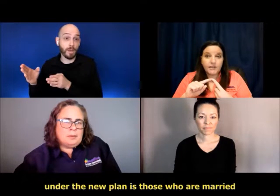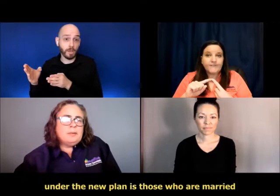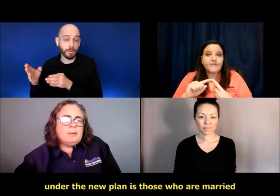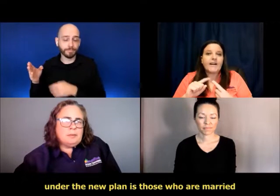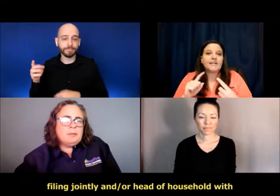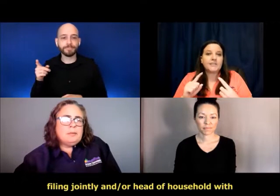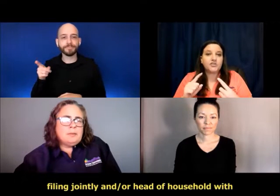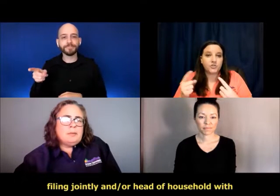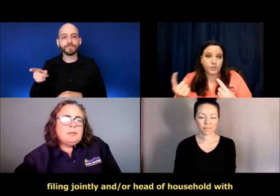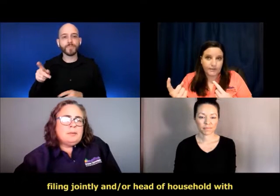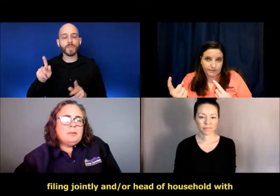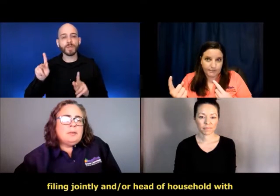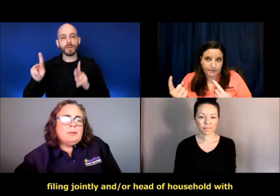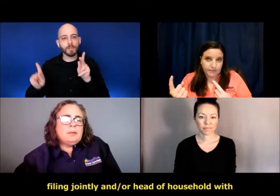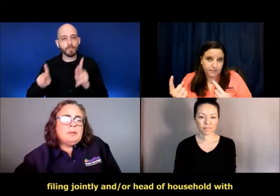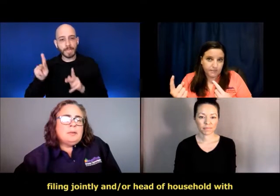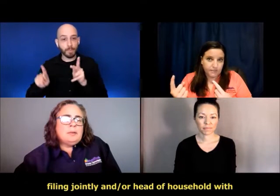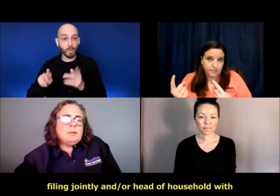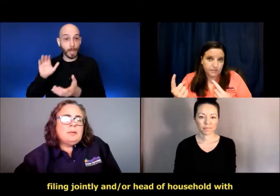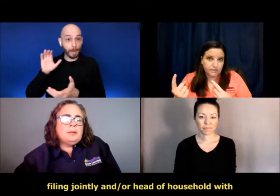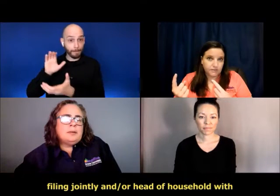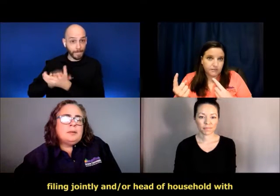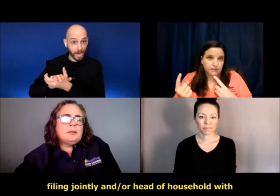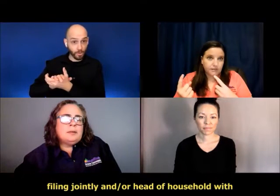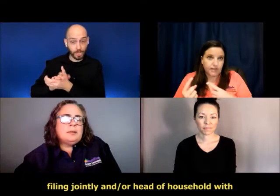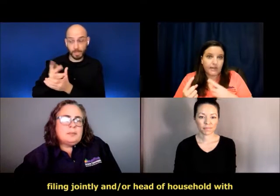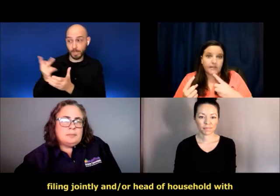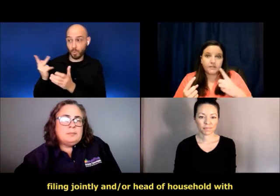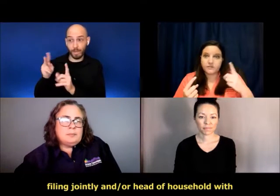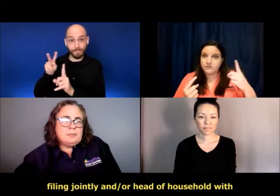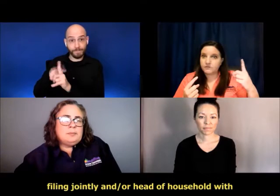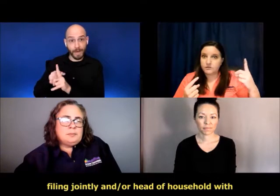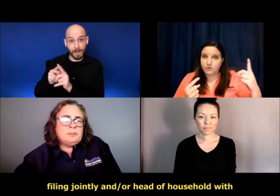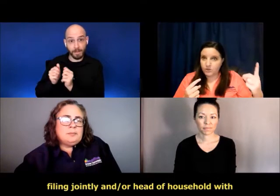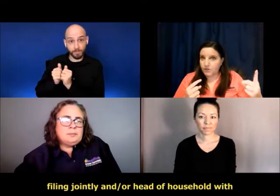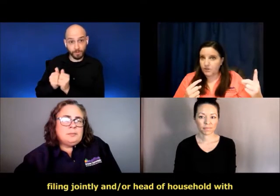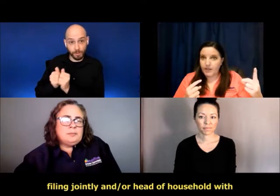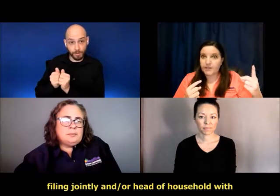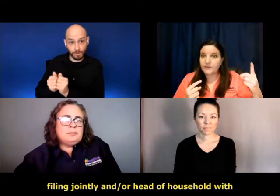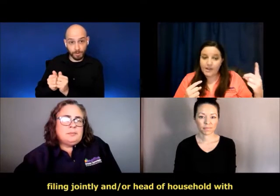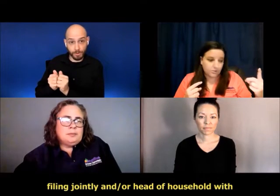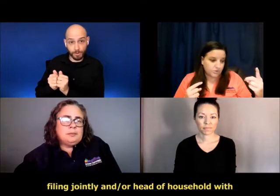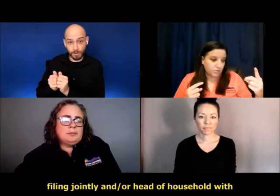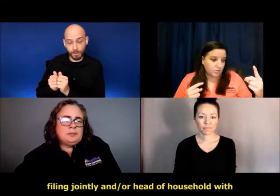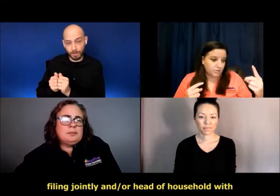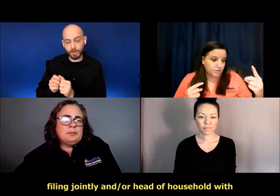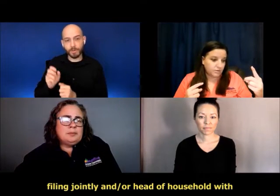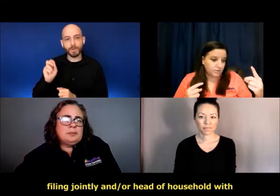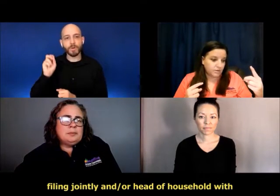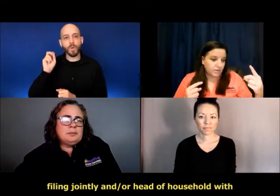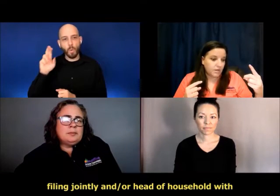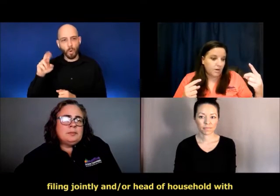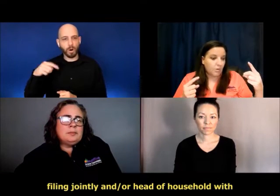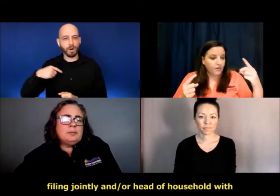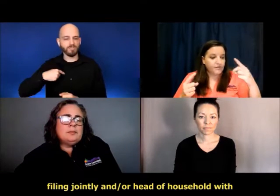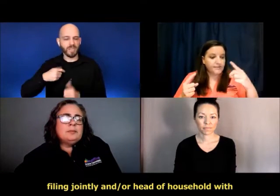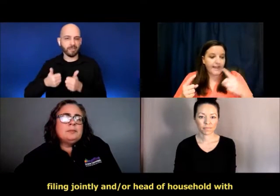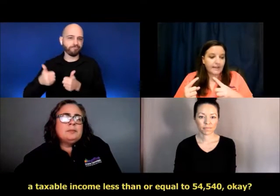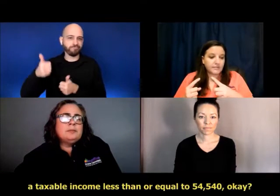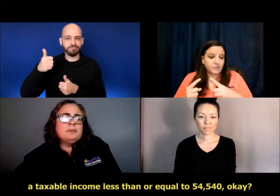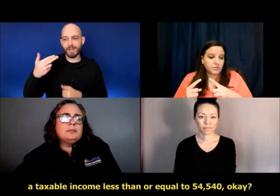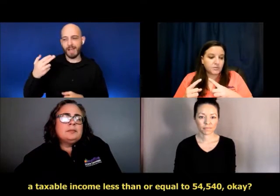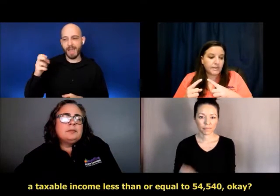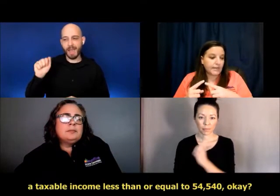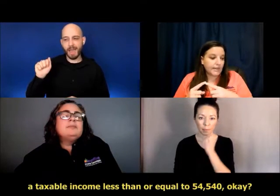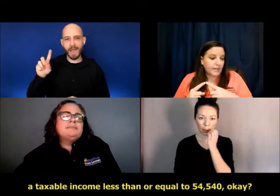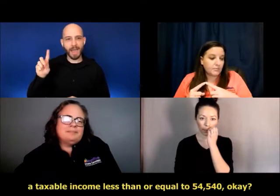Okay. filing jointly. And, or head of household with a